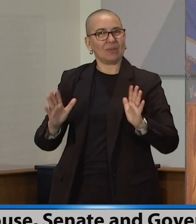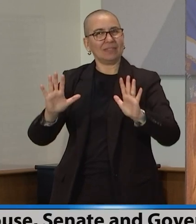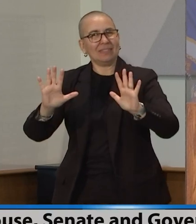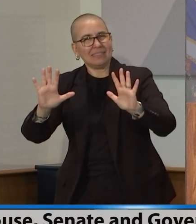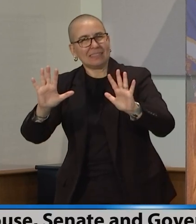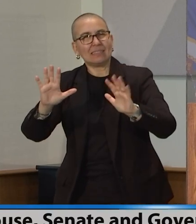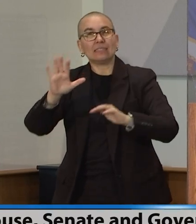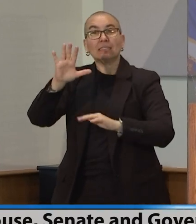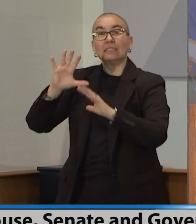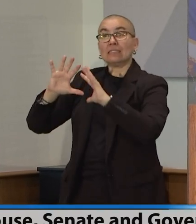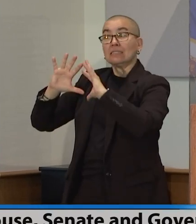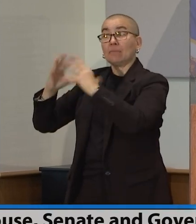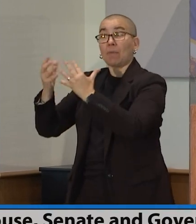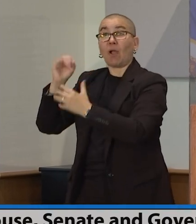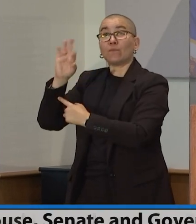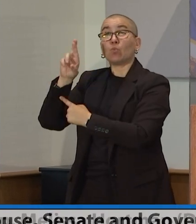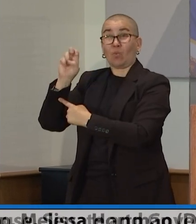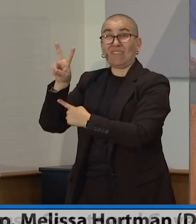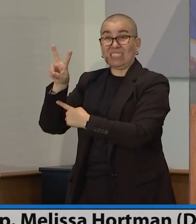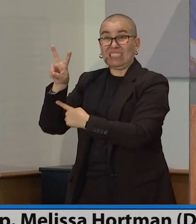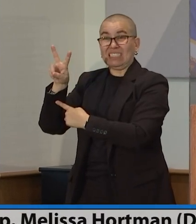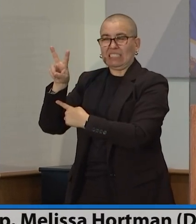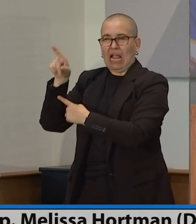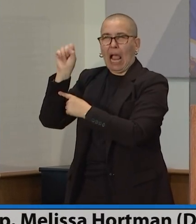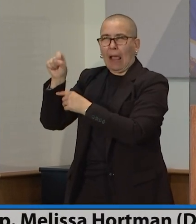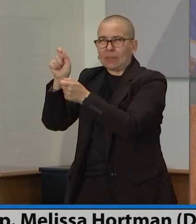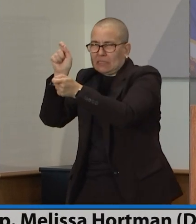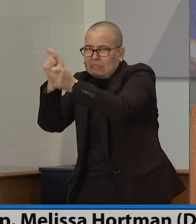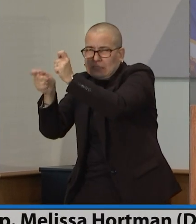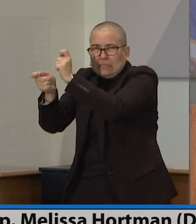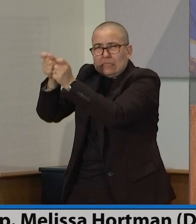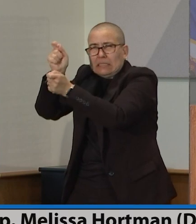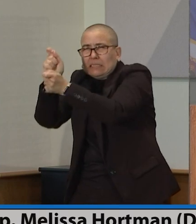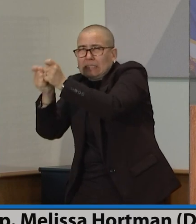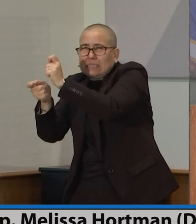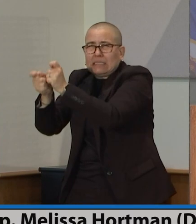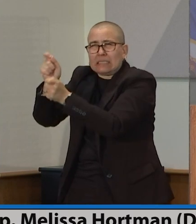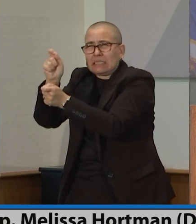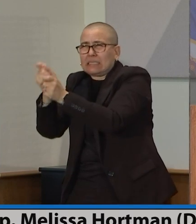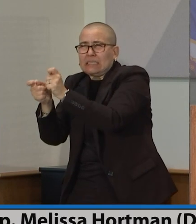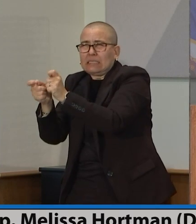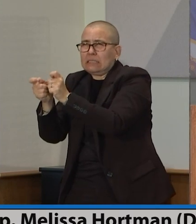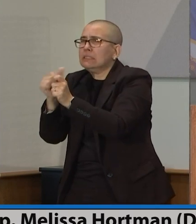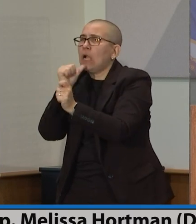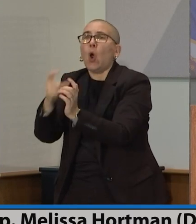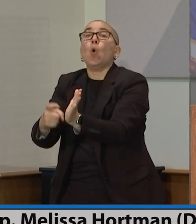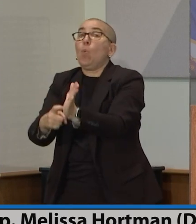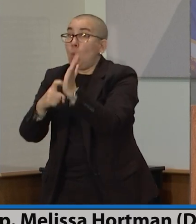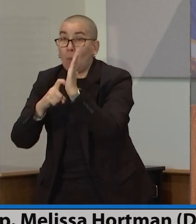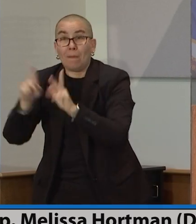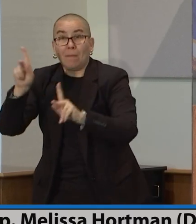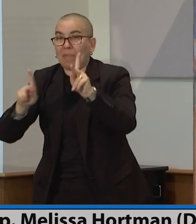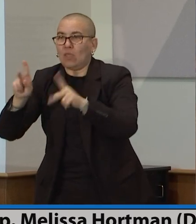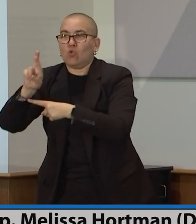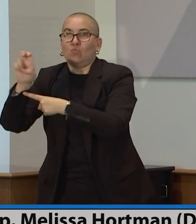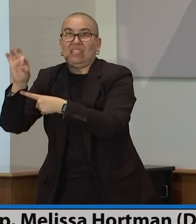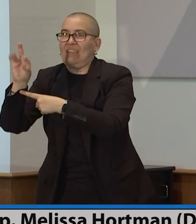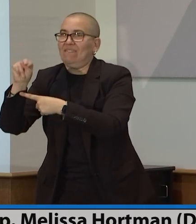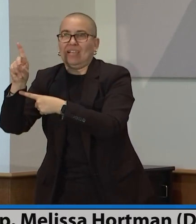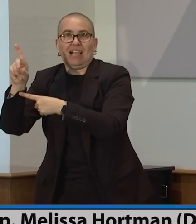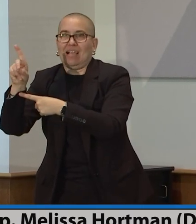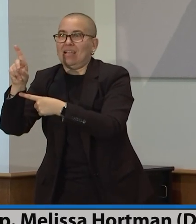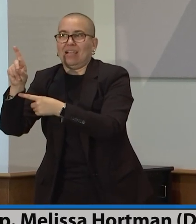make some changes that may not require that. We are going to have to see a very